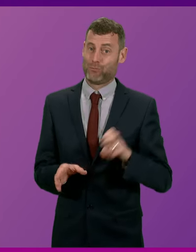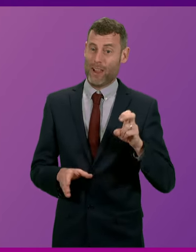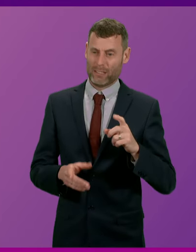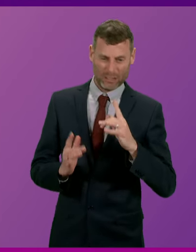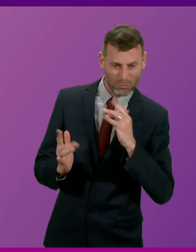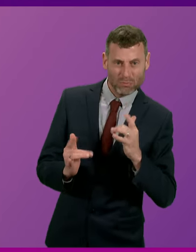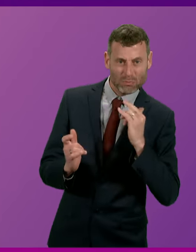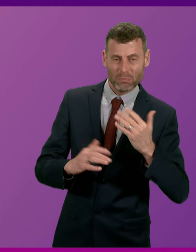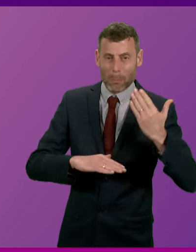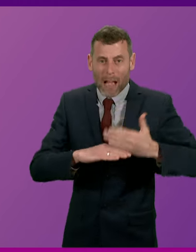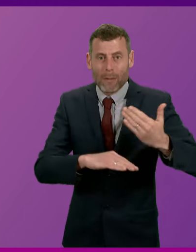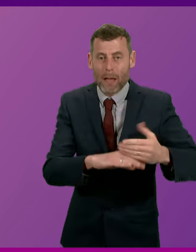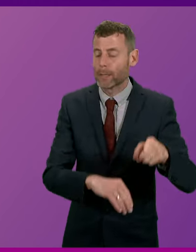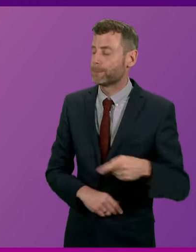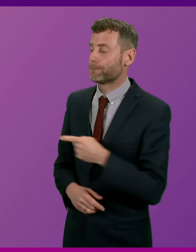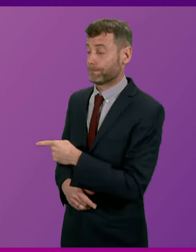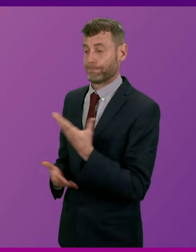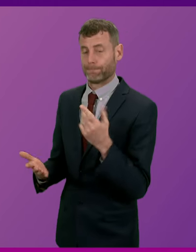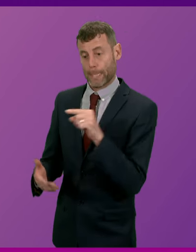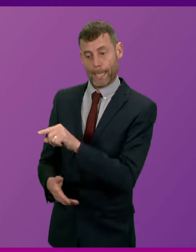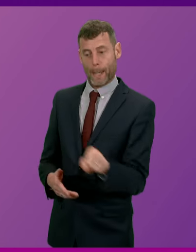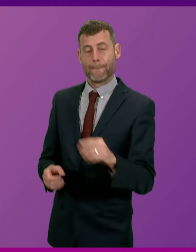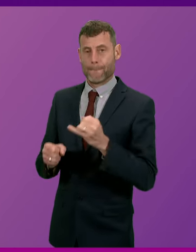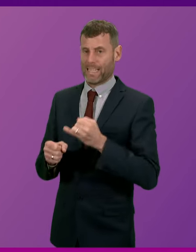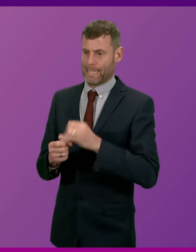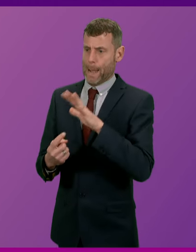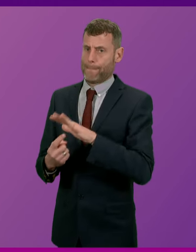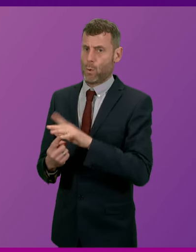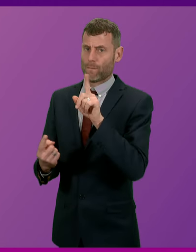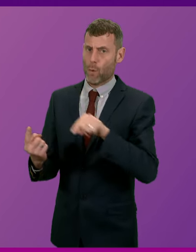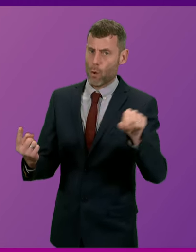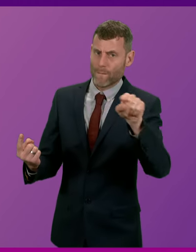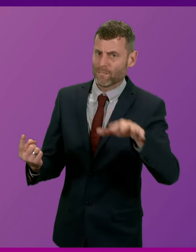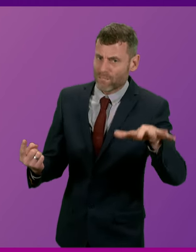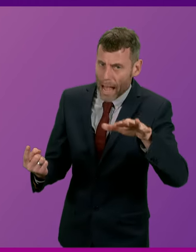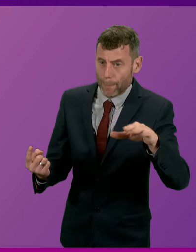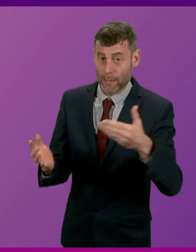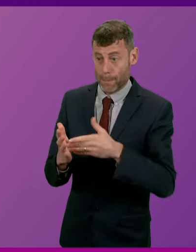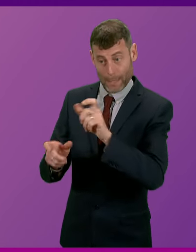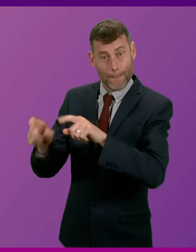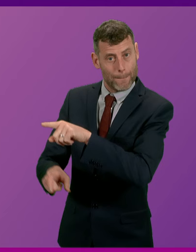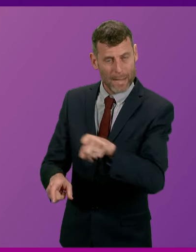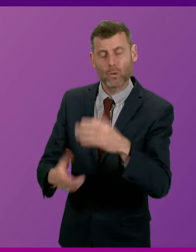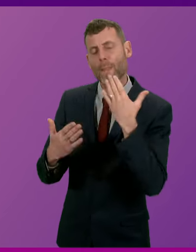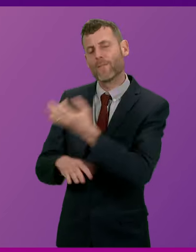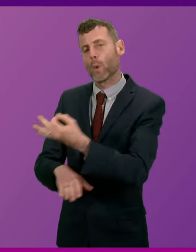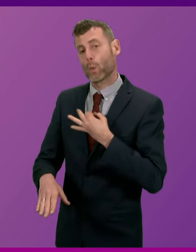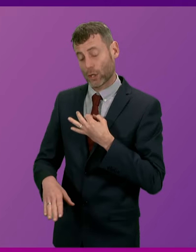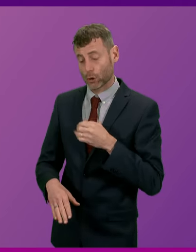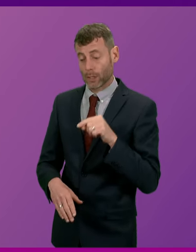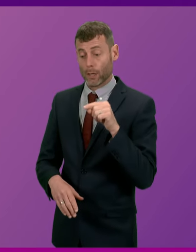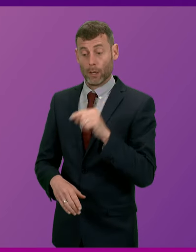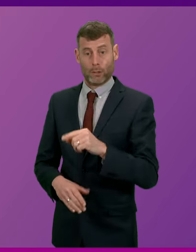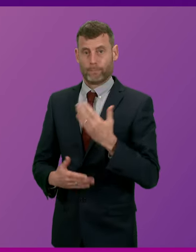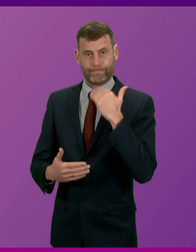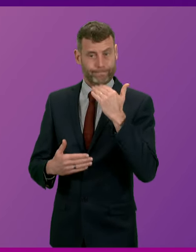medicine shortages are of course concerning for patients and their families. So I do thank Kevin Stewart for a really important question. Although these shortages are caused